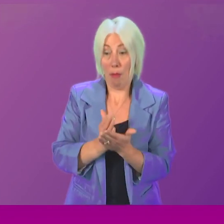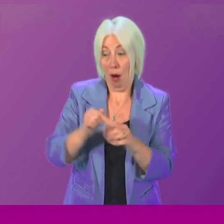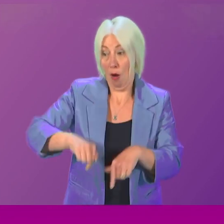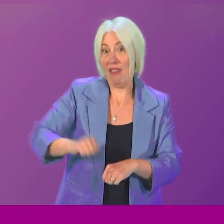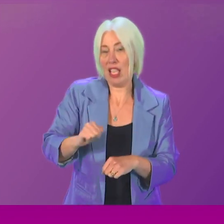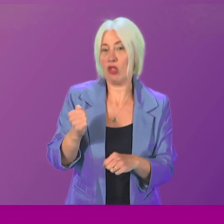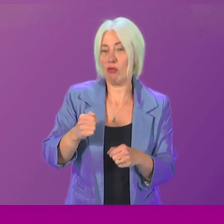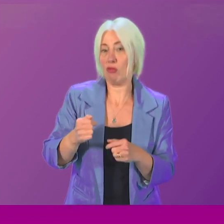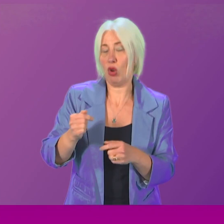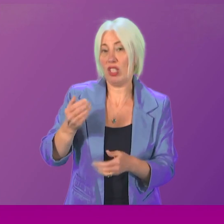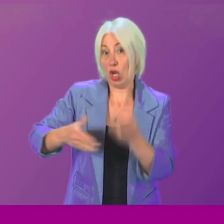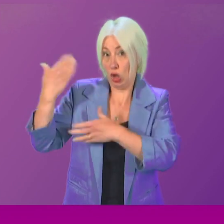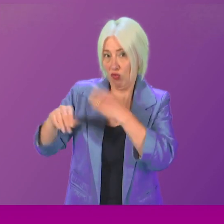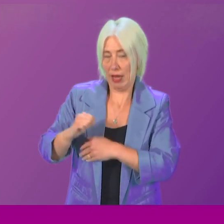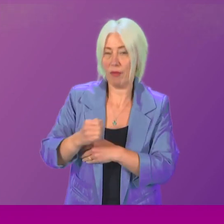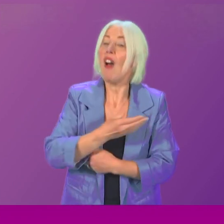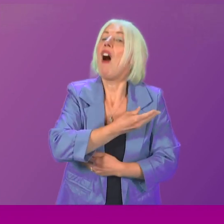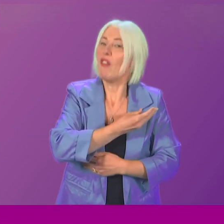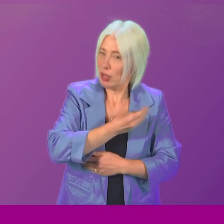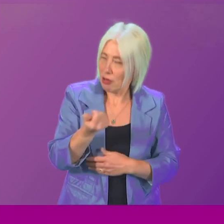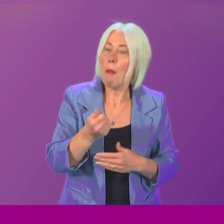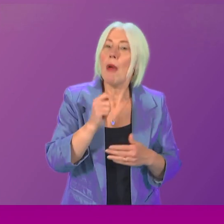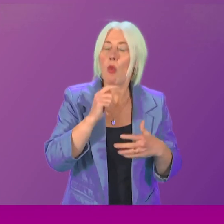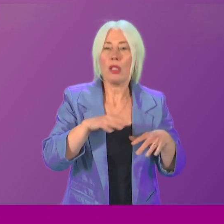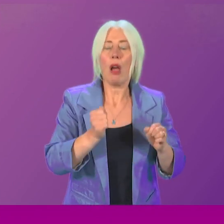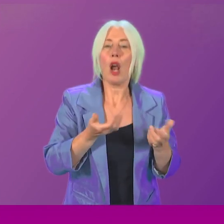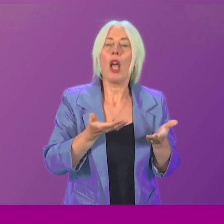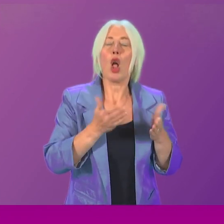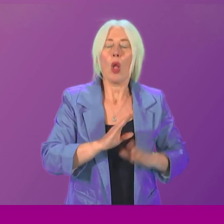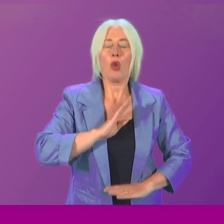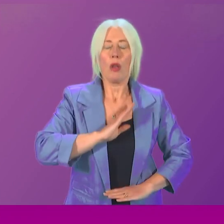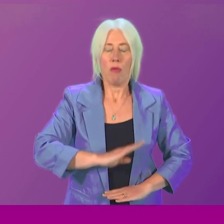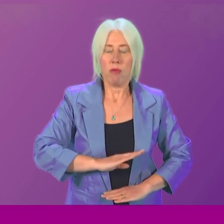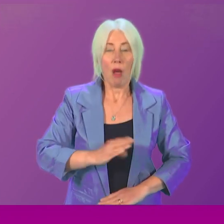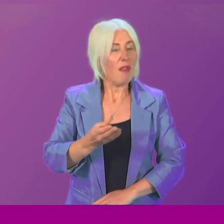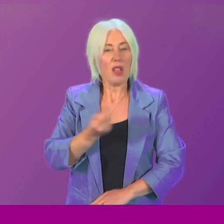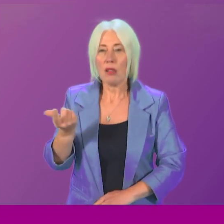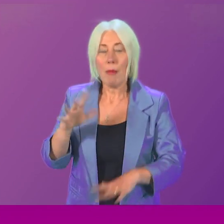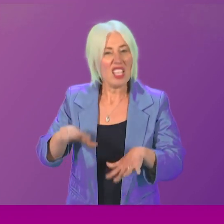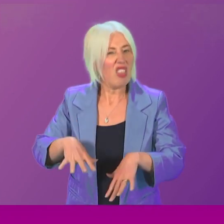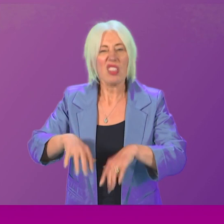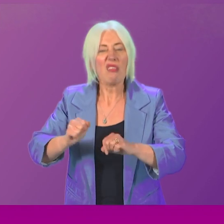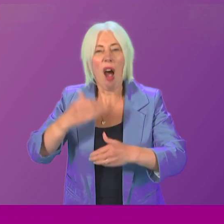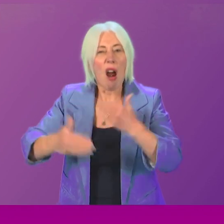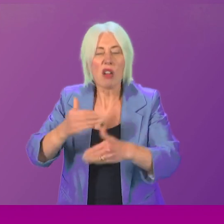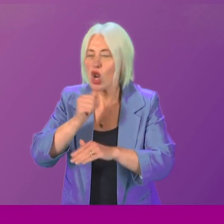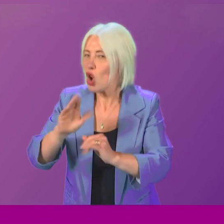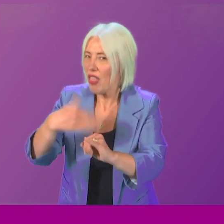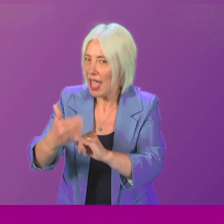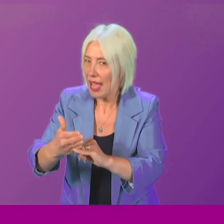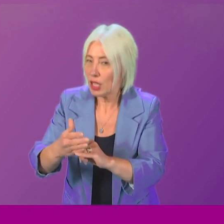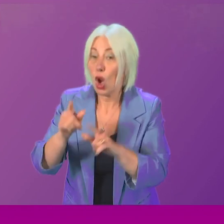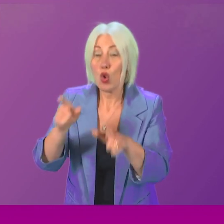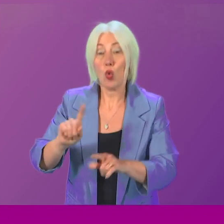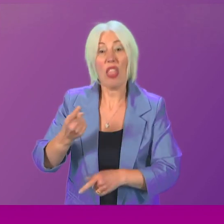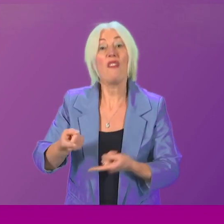apology will bring closure, for others it is the start not the end. Will the First Minister therefore commit her government to a